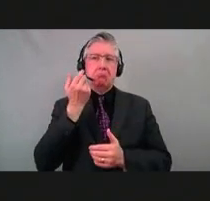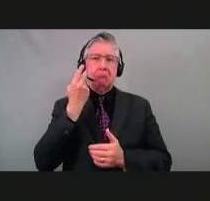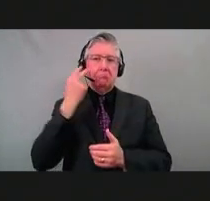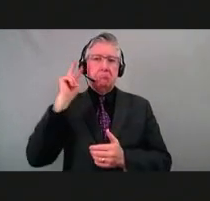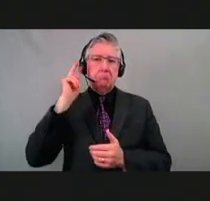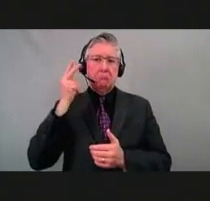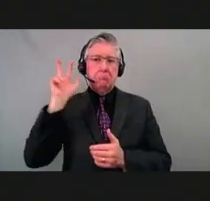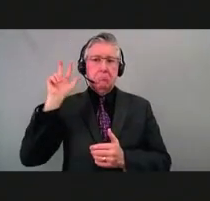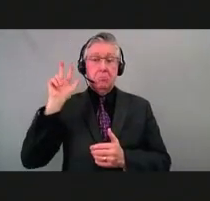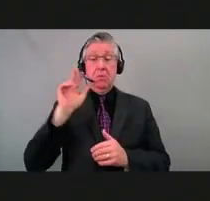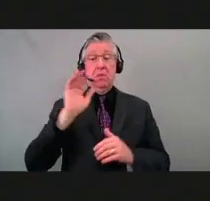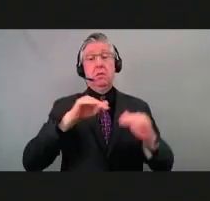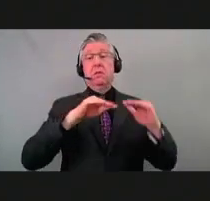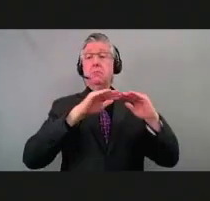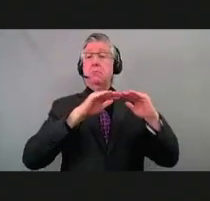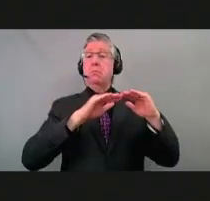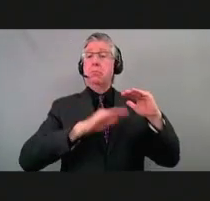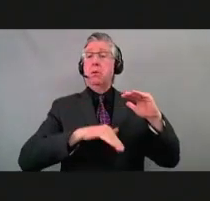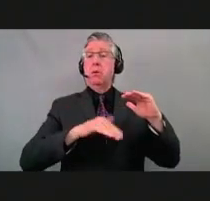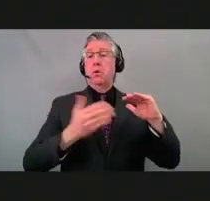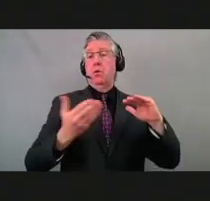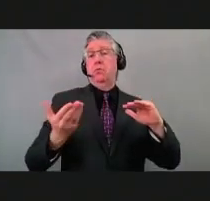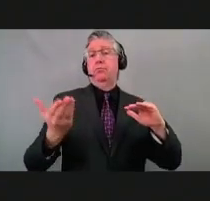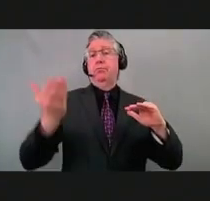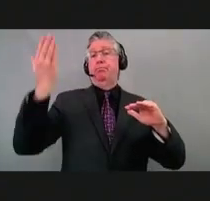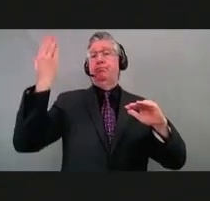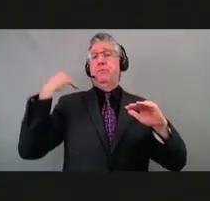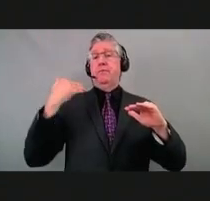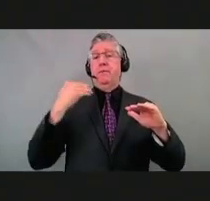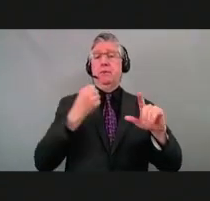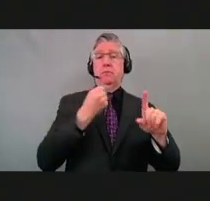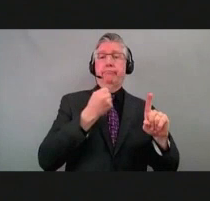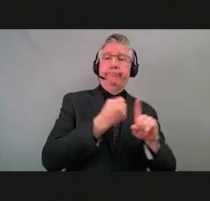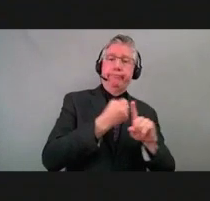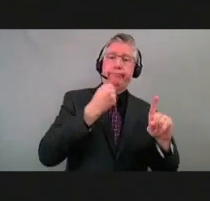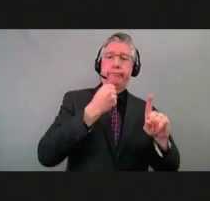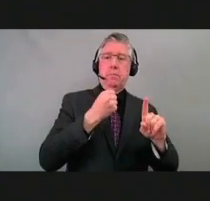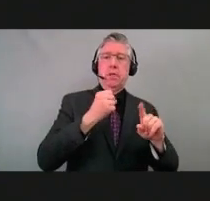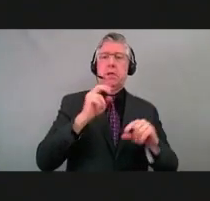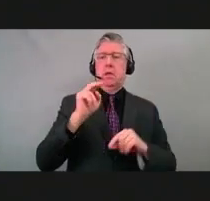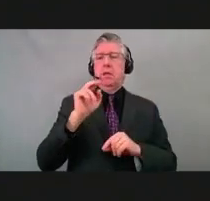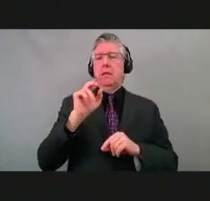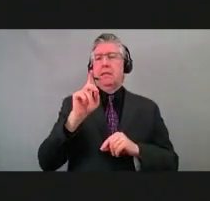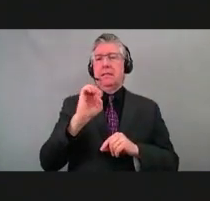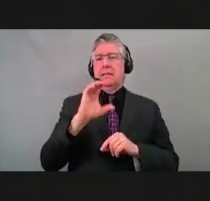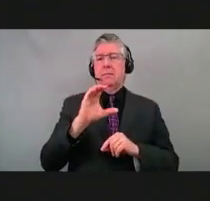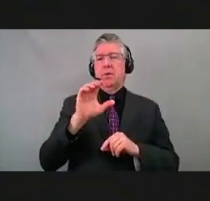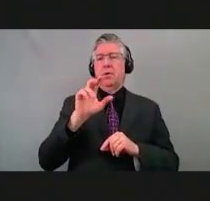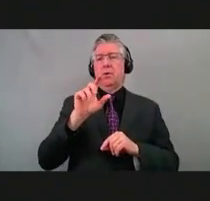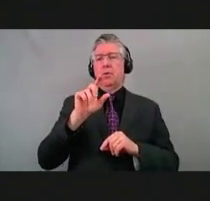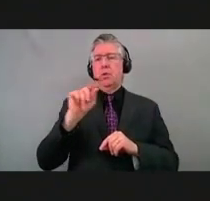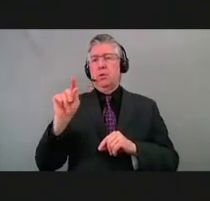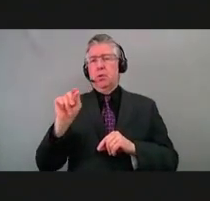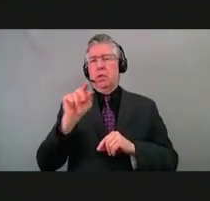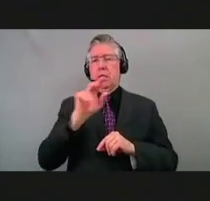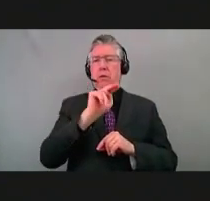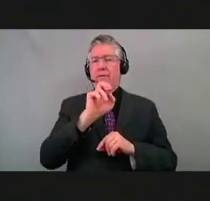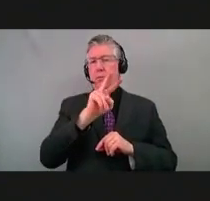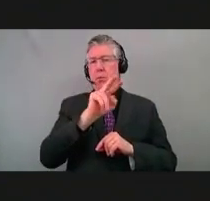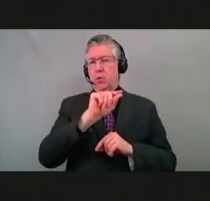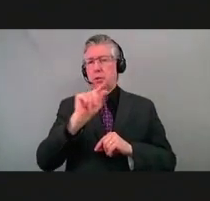is below the level that we saw in both our November-December 2020 and November-December 2021